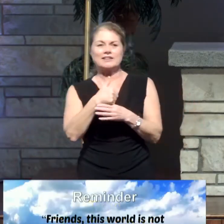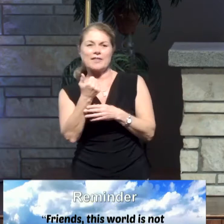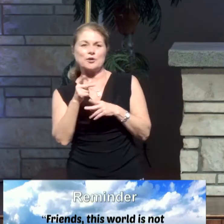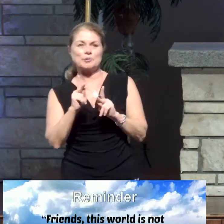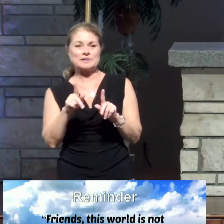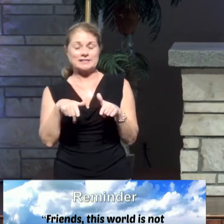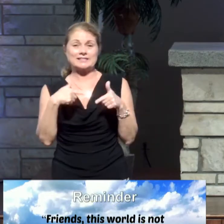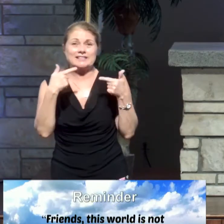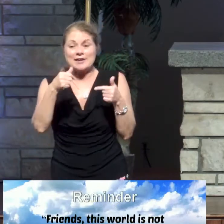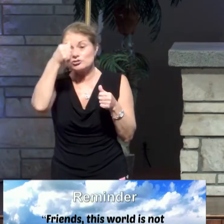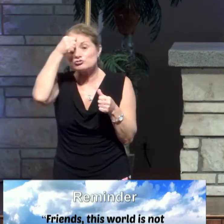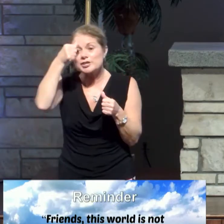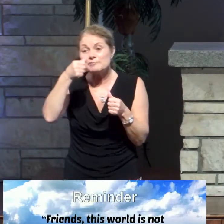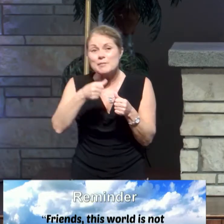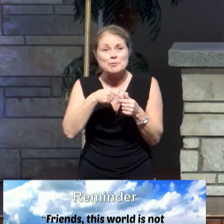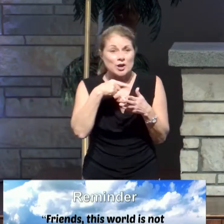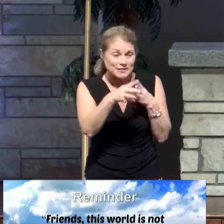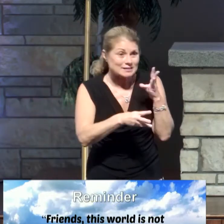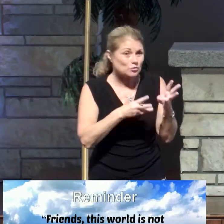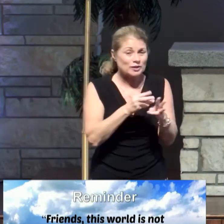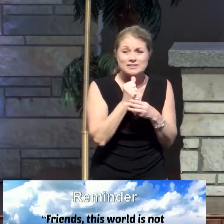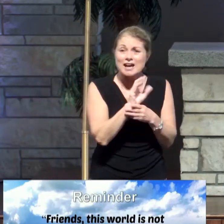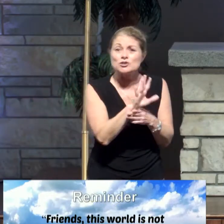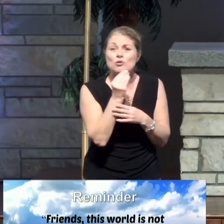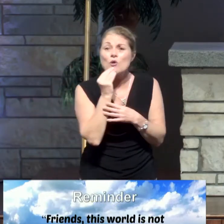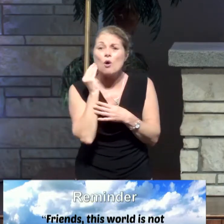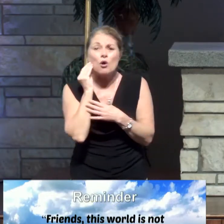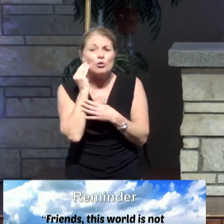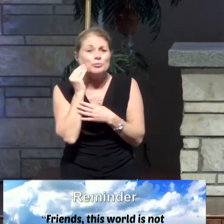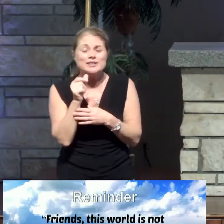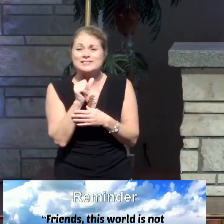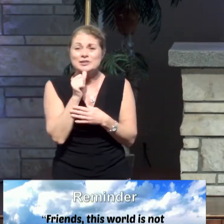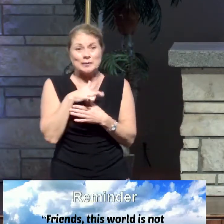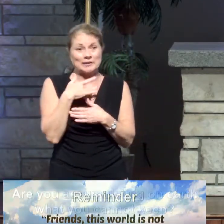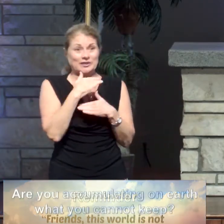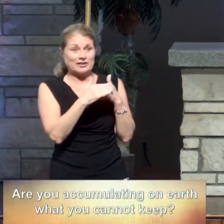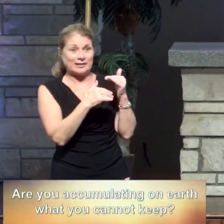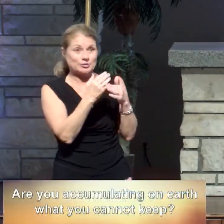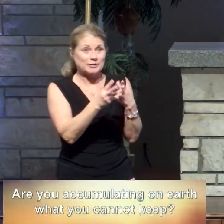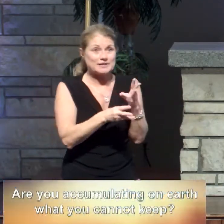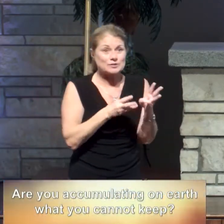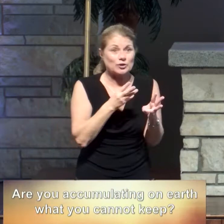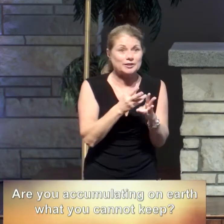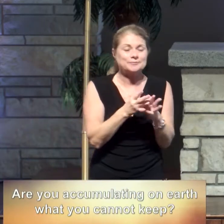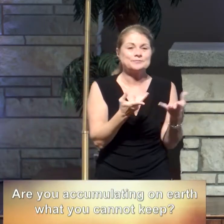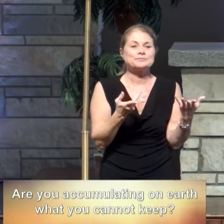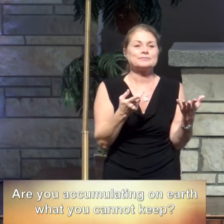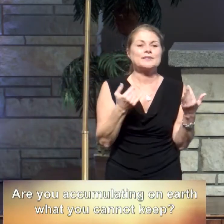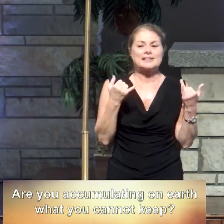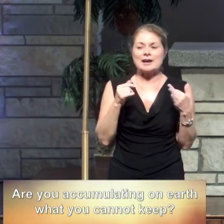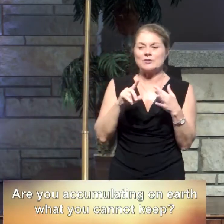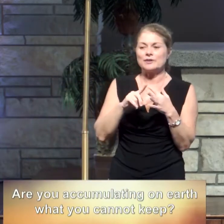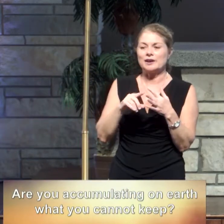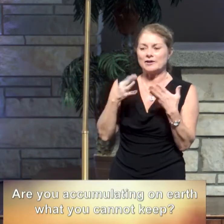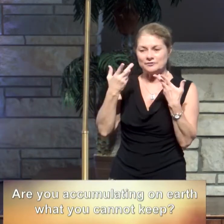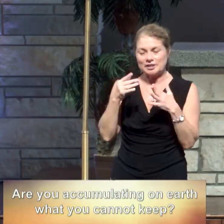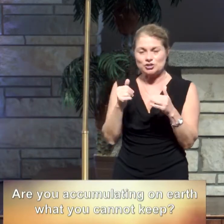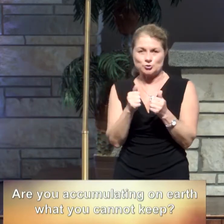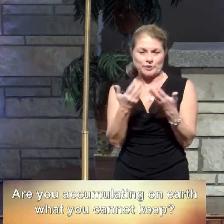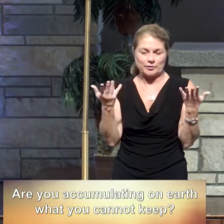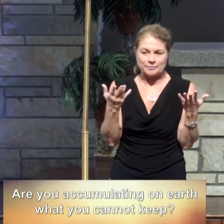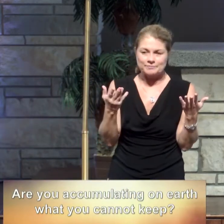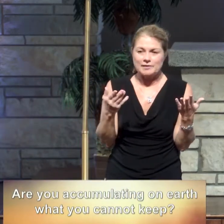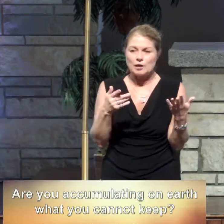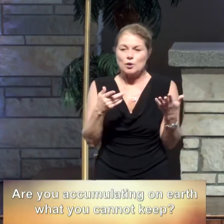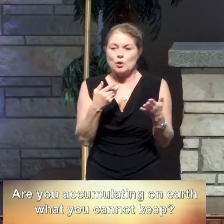remember, this world is not your home so don't get cozy in it. Let me challenge you with this. Are you accumulating on